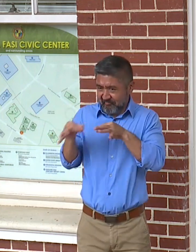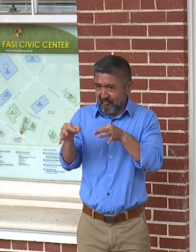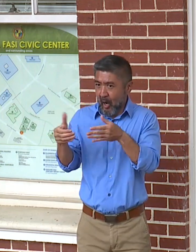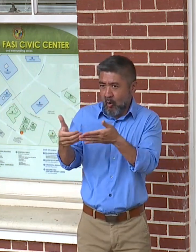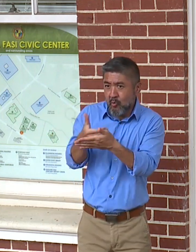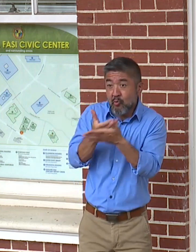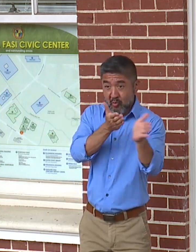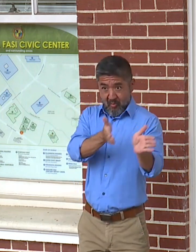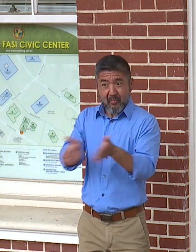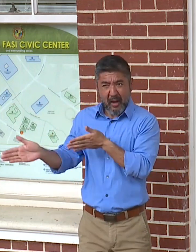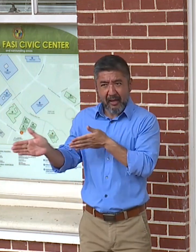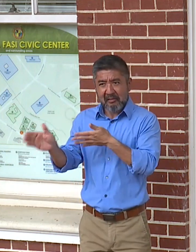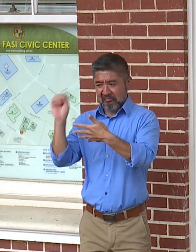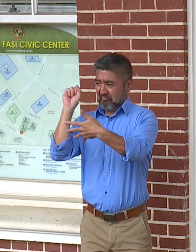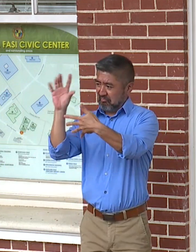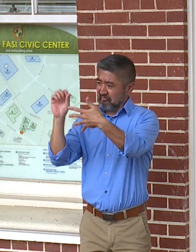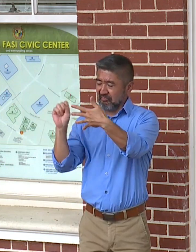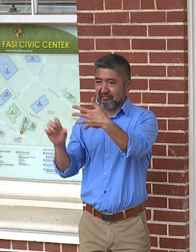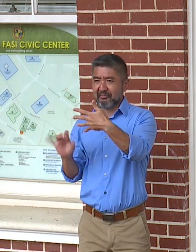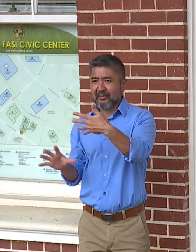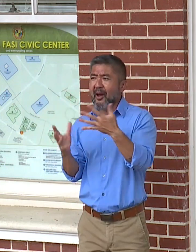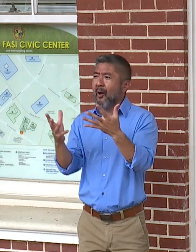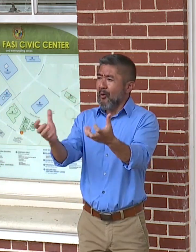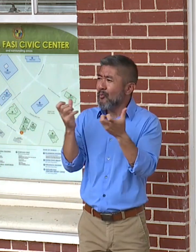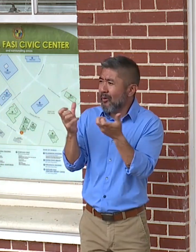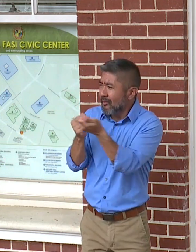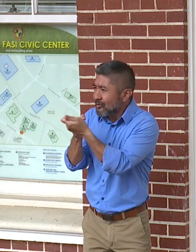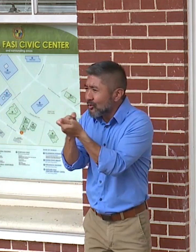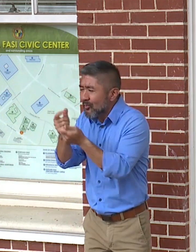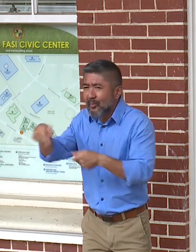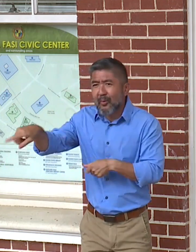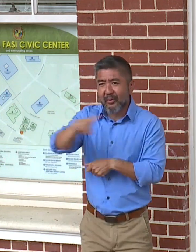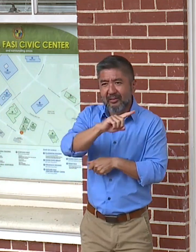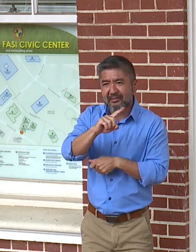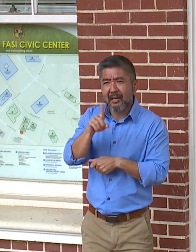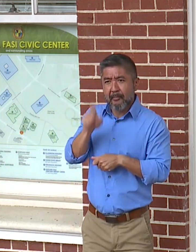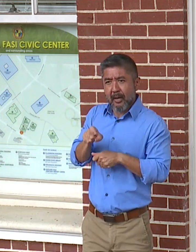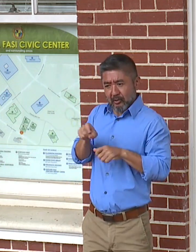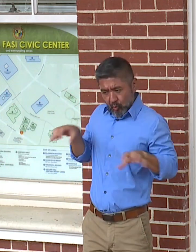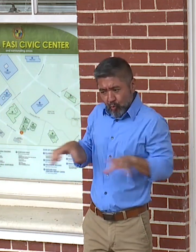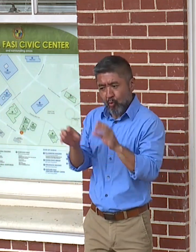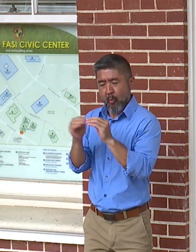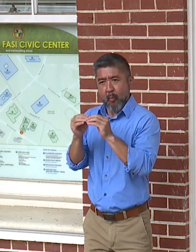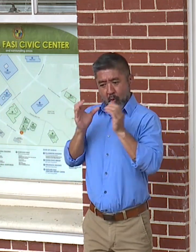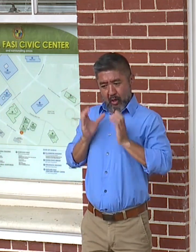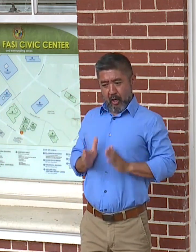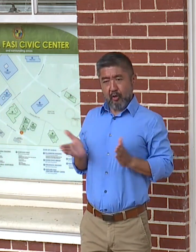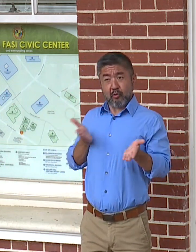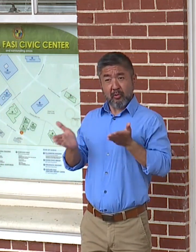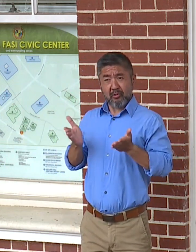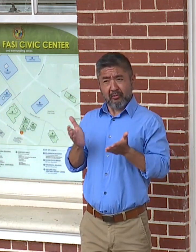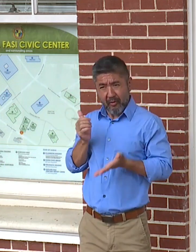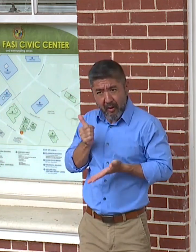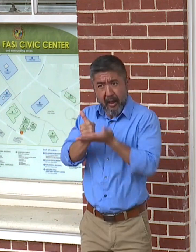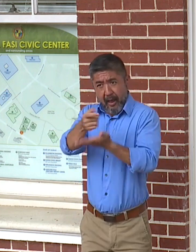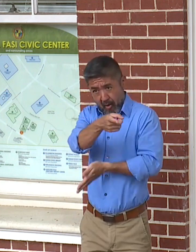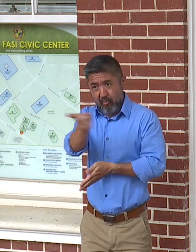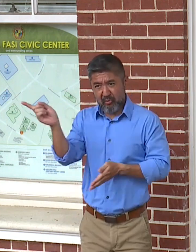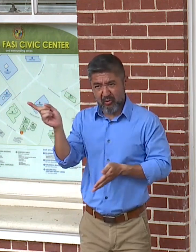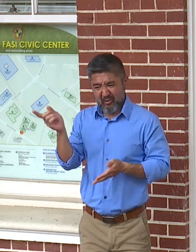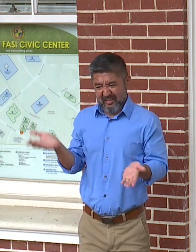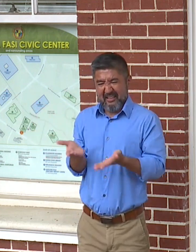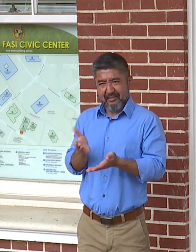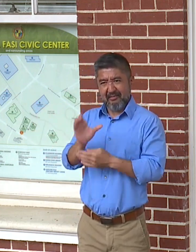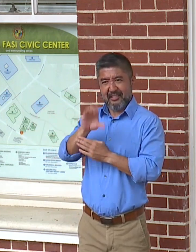really help with customer service and help the folks of Oahu get what they need done when they interface with the city and county of Honoura. Thank you.